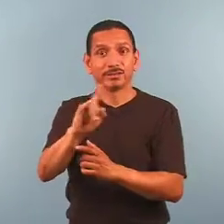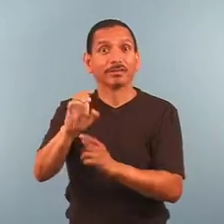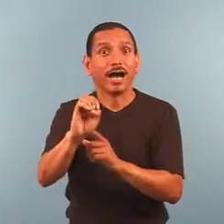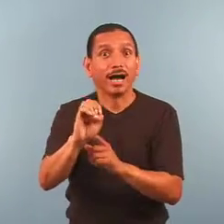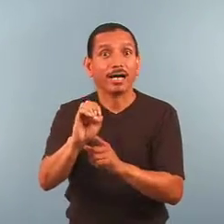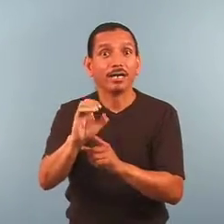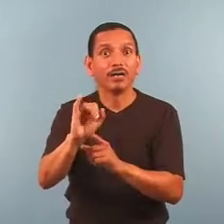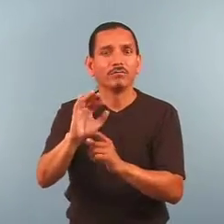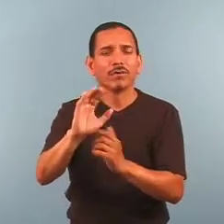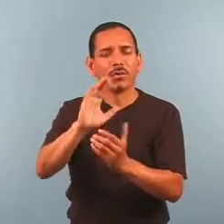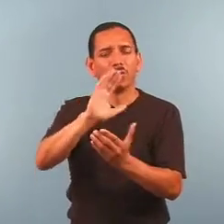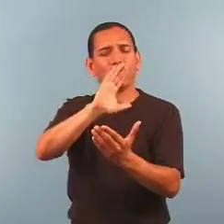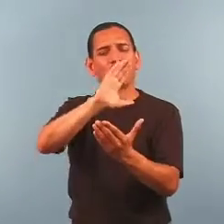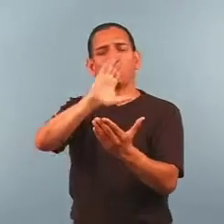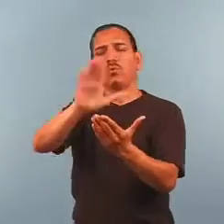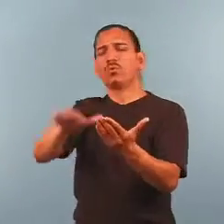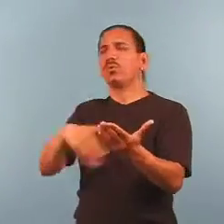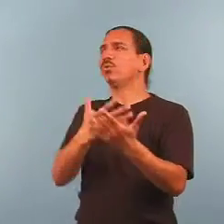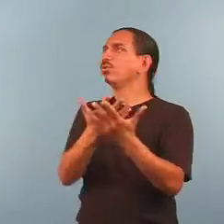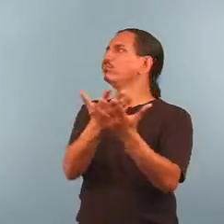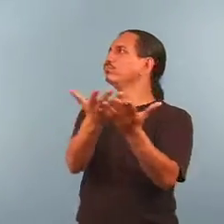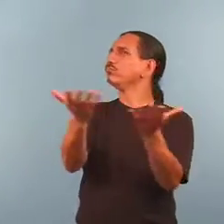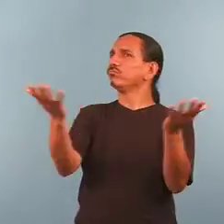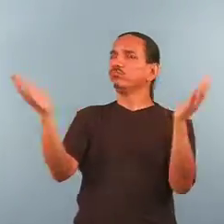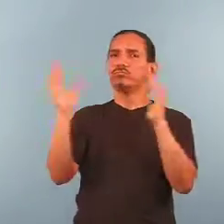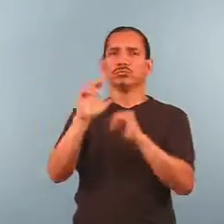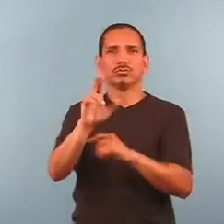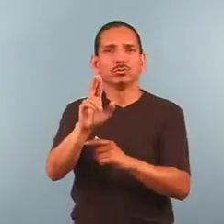Size of the whole universe? Size Size